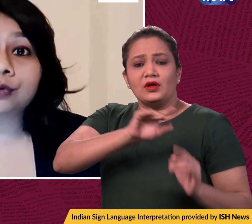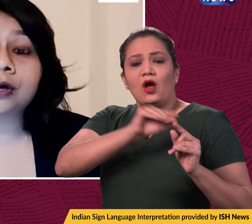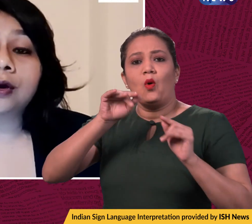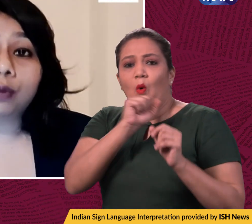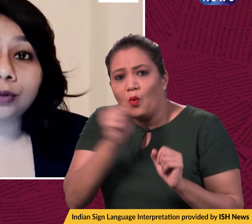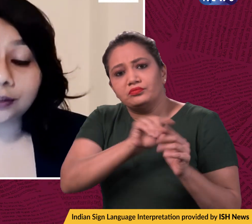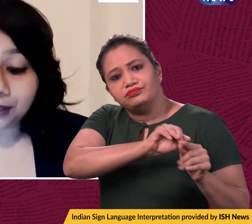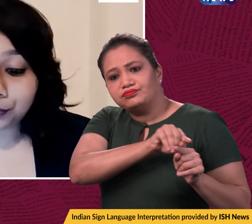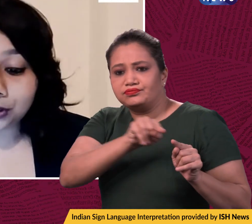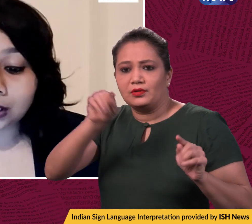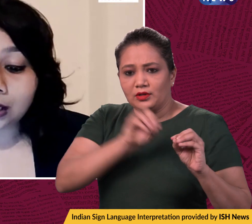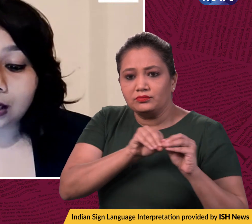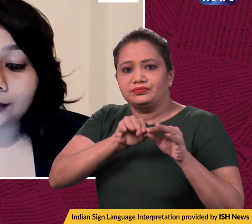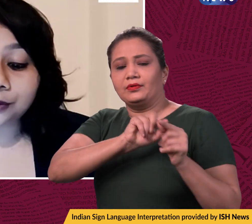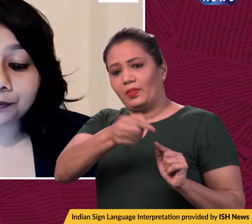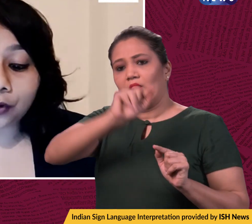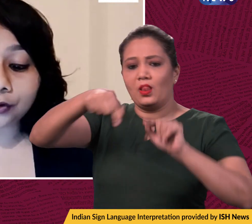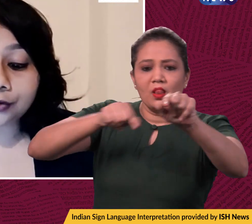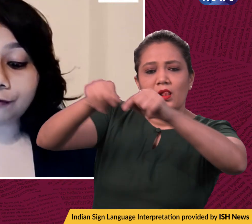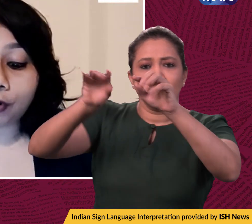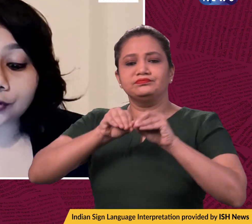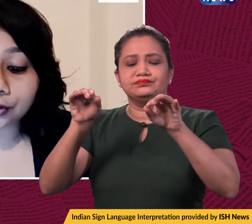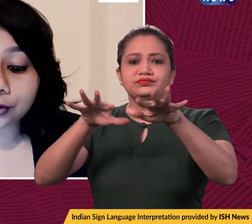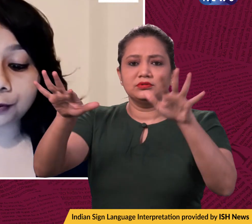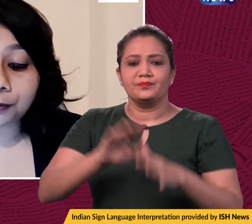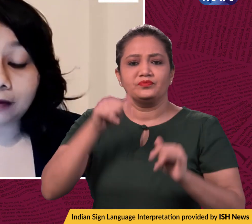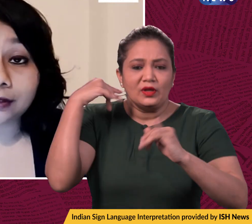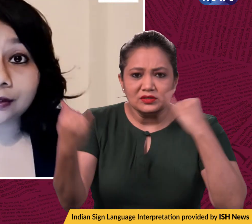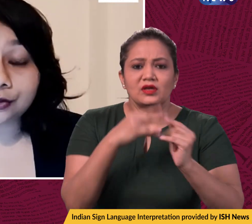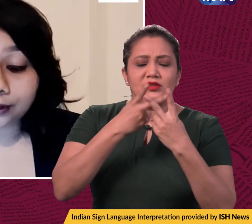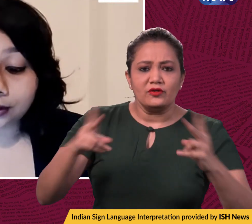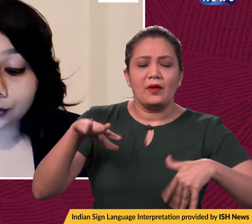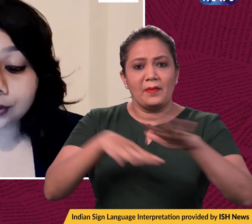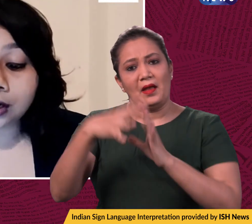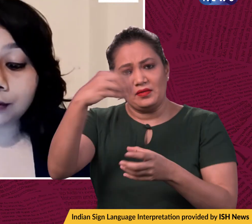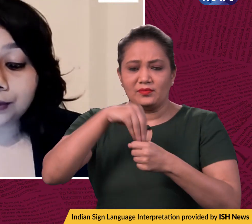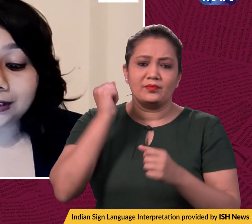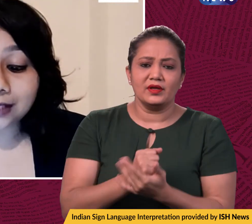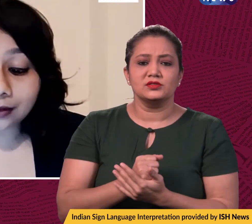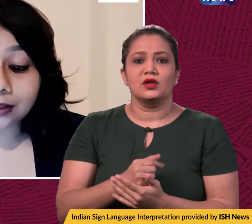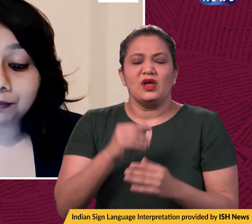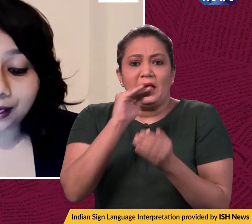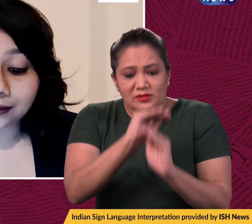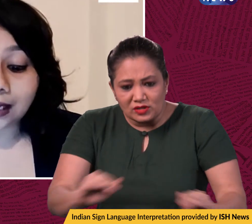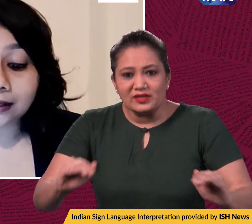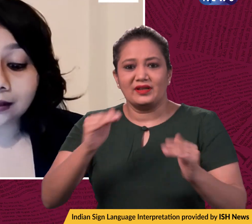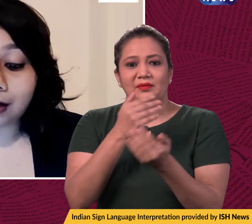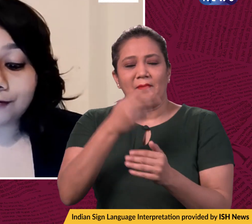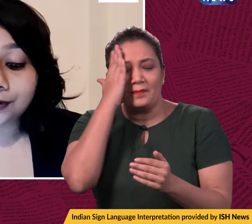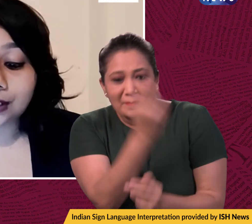older people. It was important for search preparedness to include pediatric beds and staff as